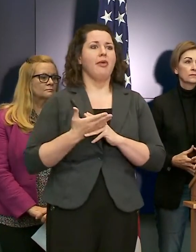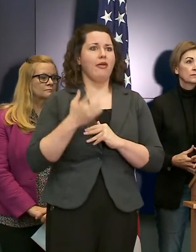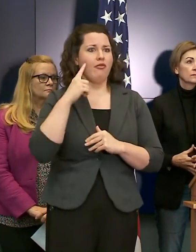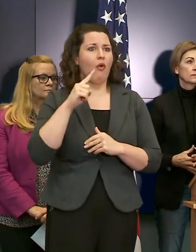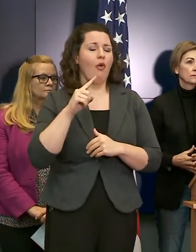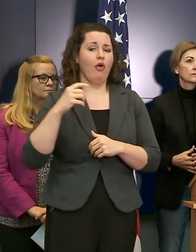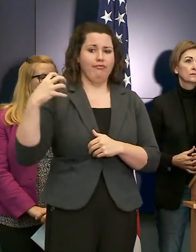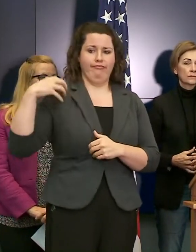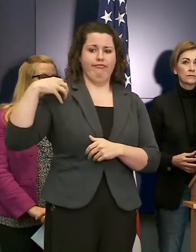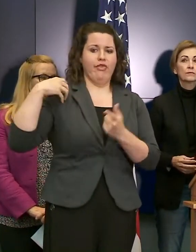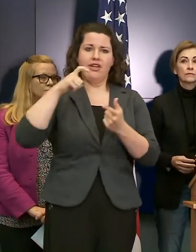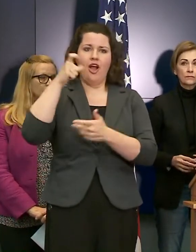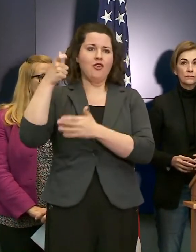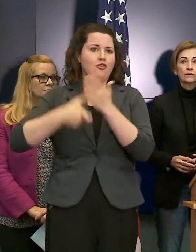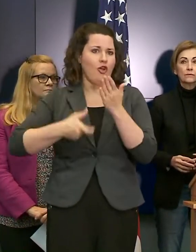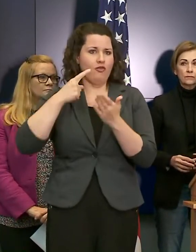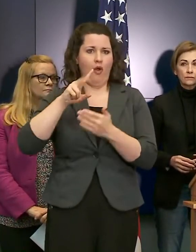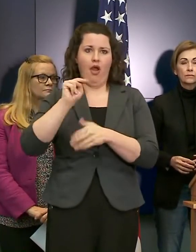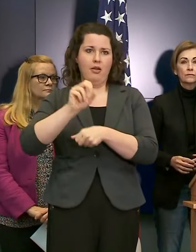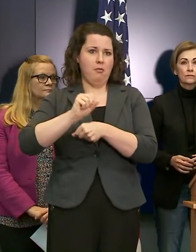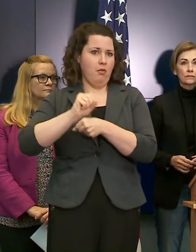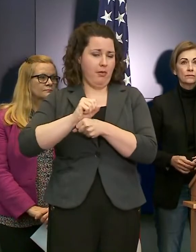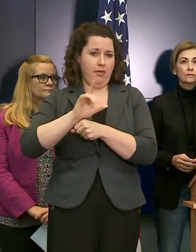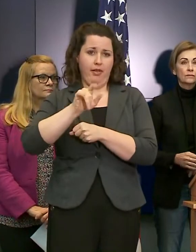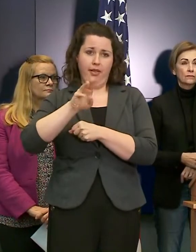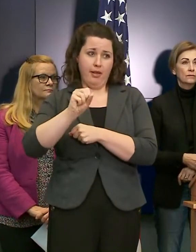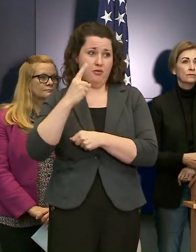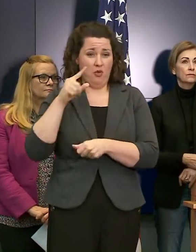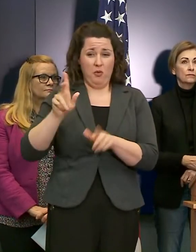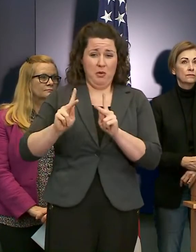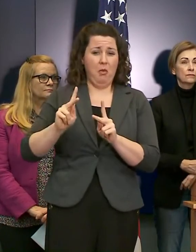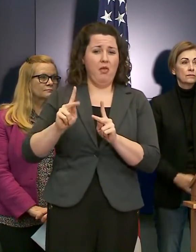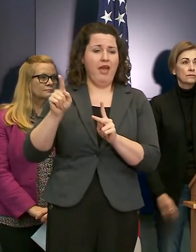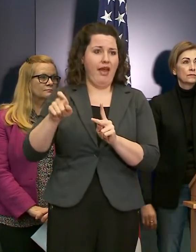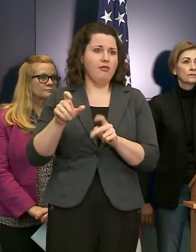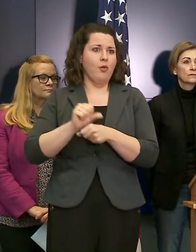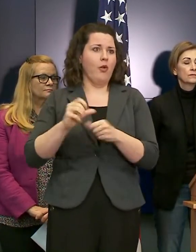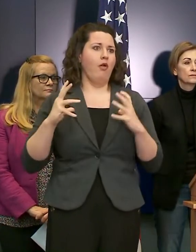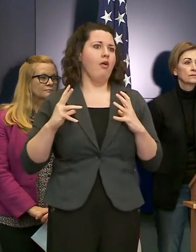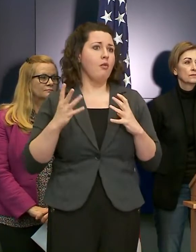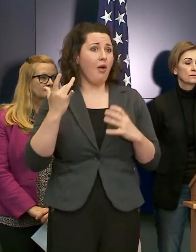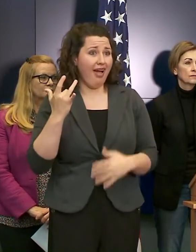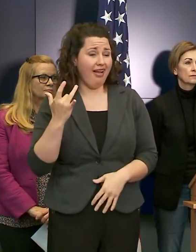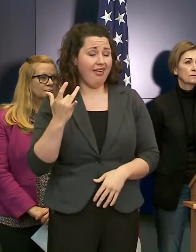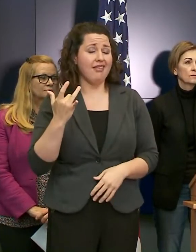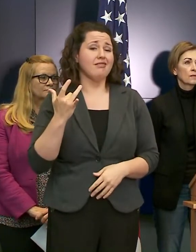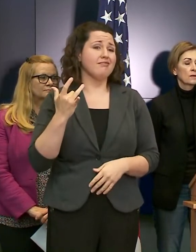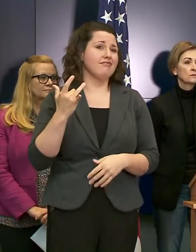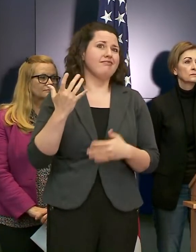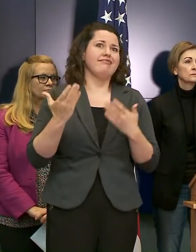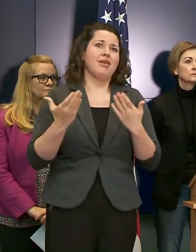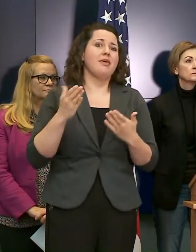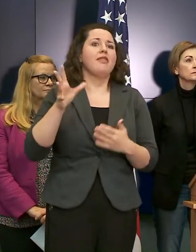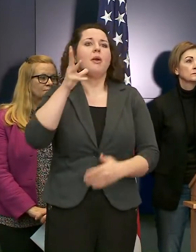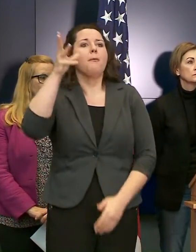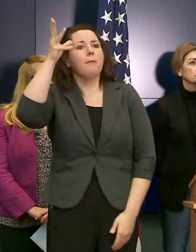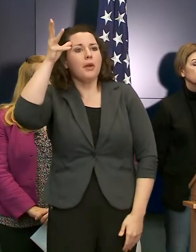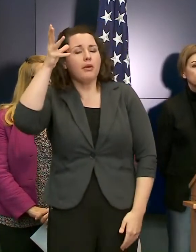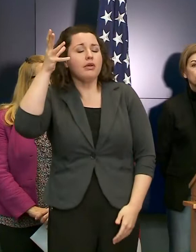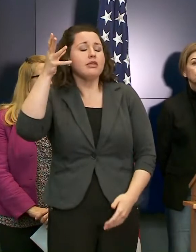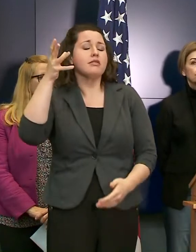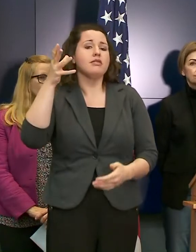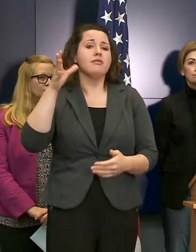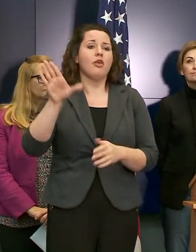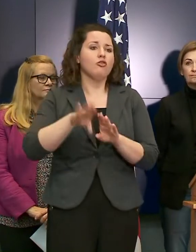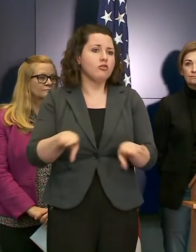charged for those unemployment claims for individuals that have to take work off because of, for instance, their parents and their